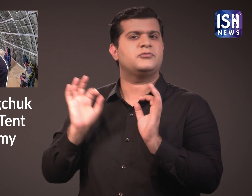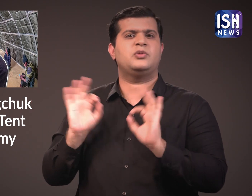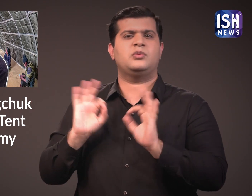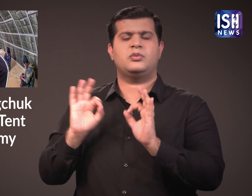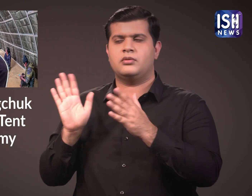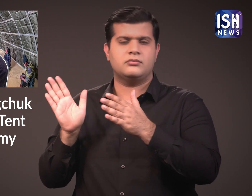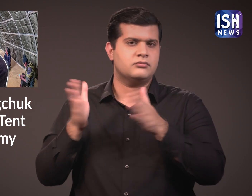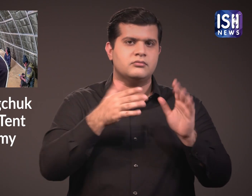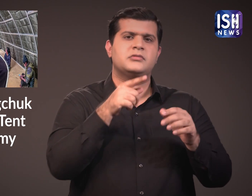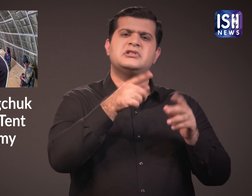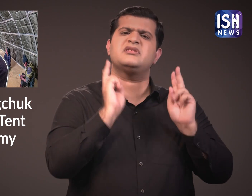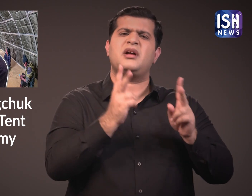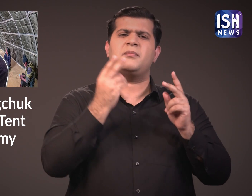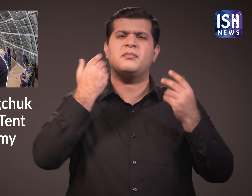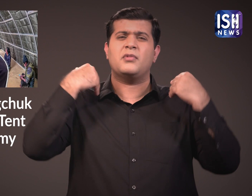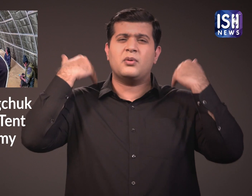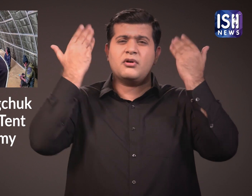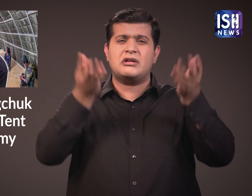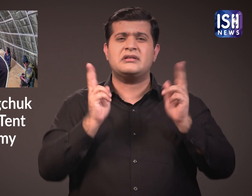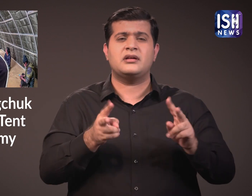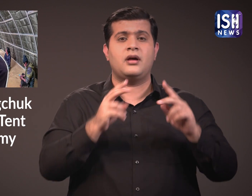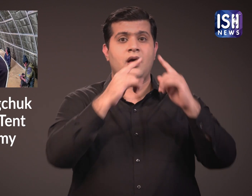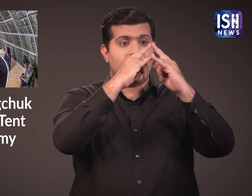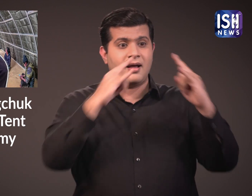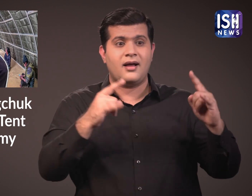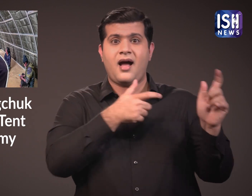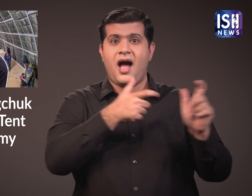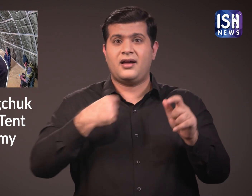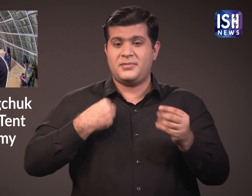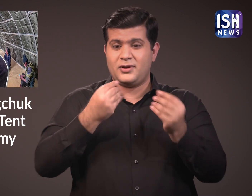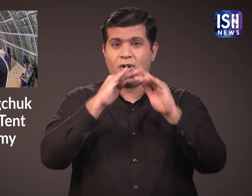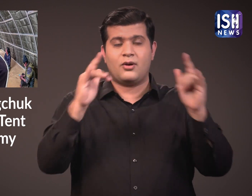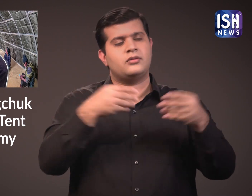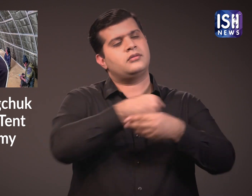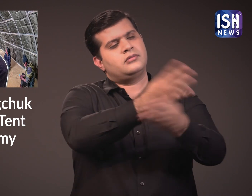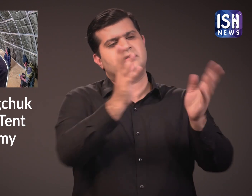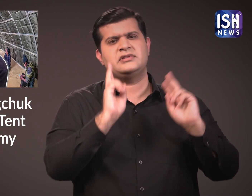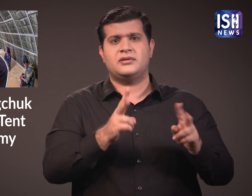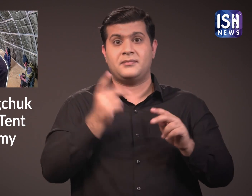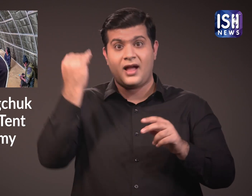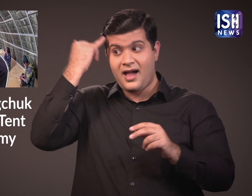However, the government did not pick up on innovation and instead continued distributing cotton tents.